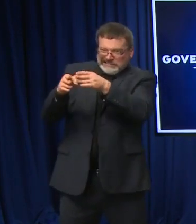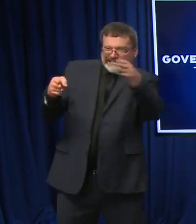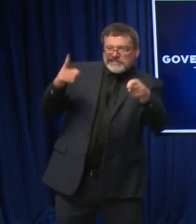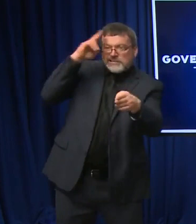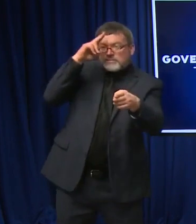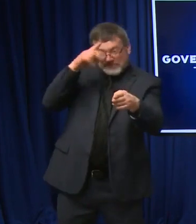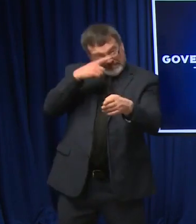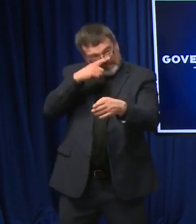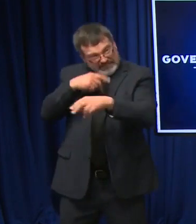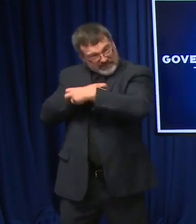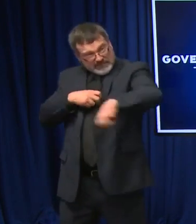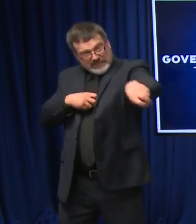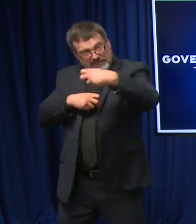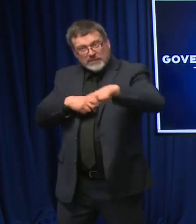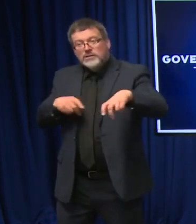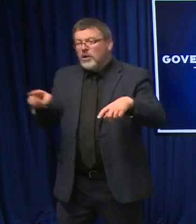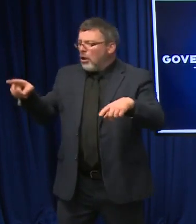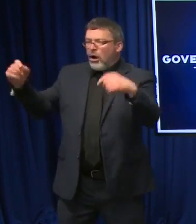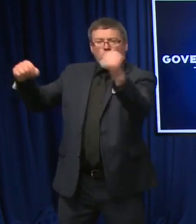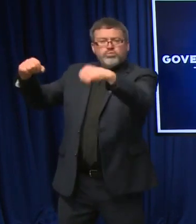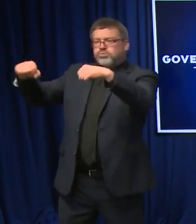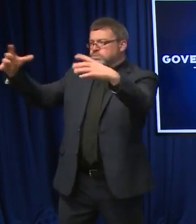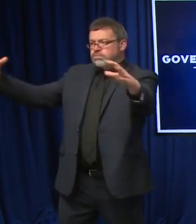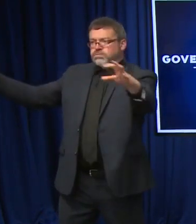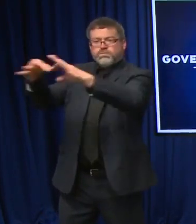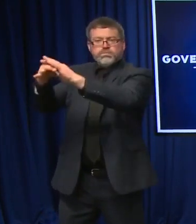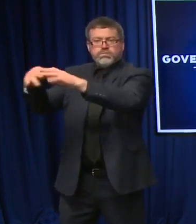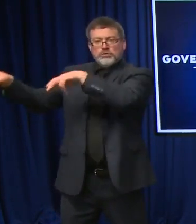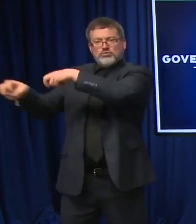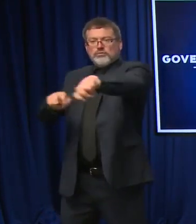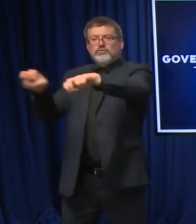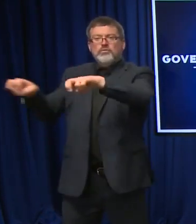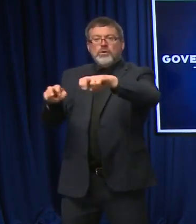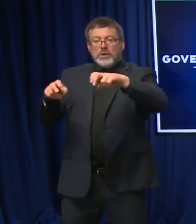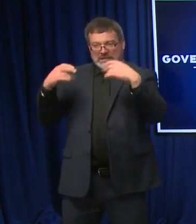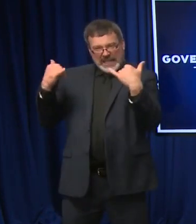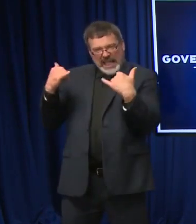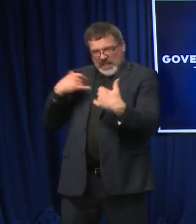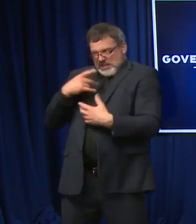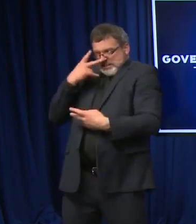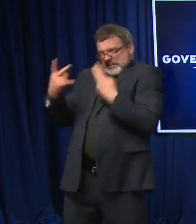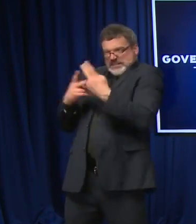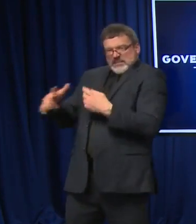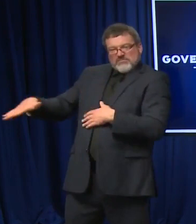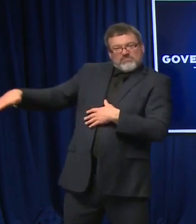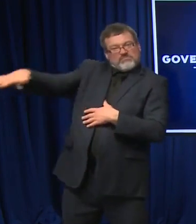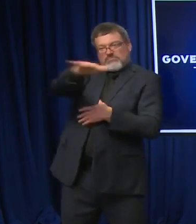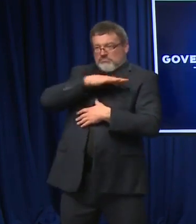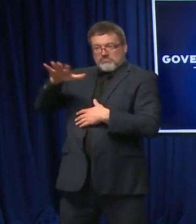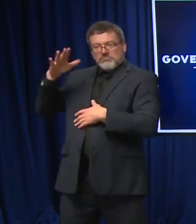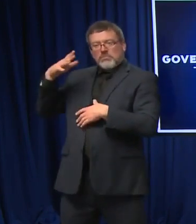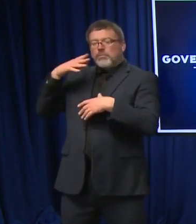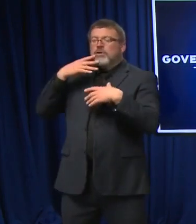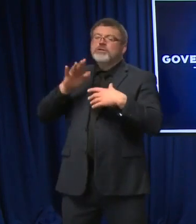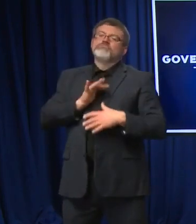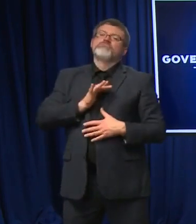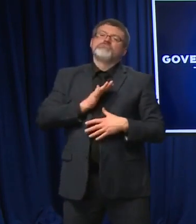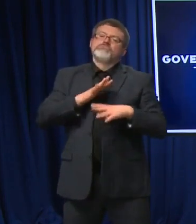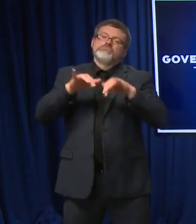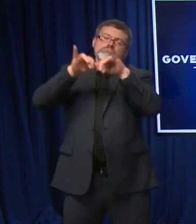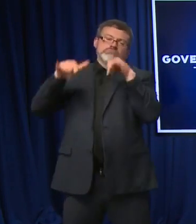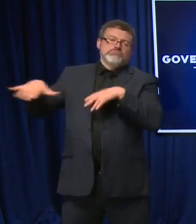And I got to tell you, our hospitals are doing a very good job sharing resources and being a team. It is really a rising tide, floats all boats